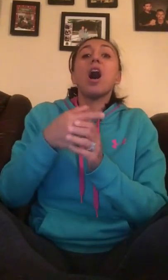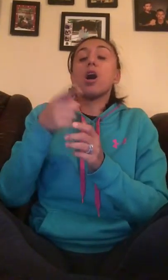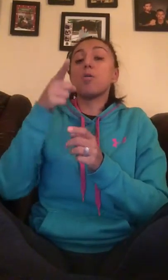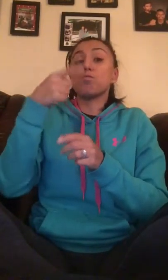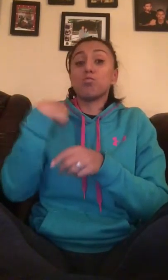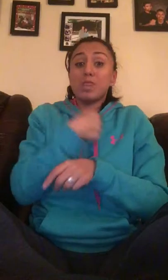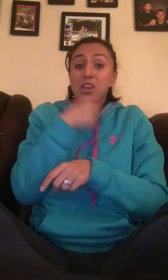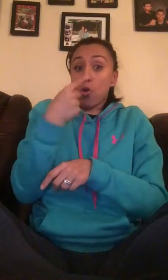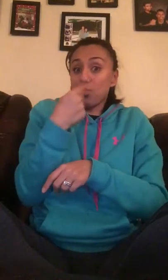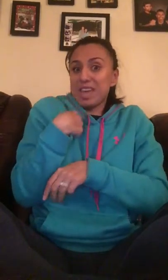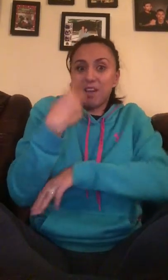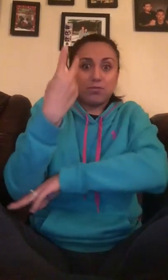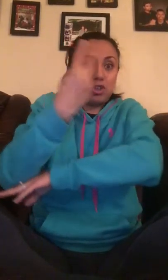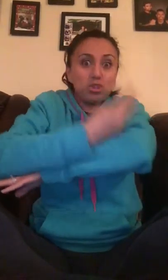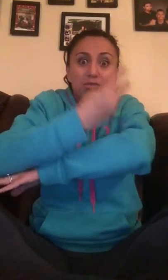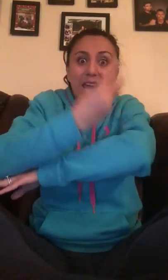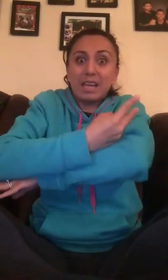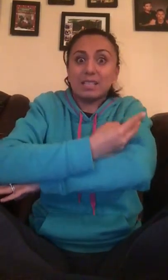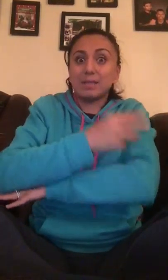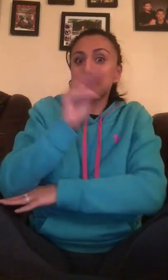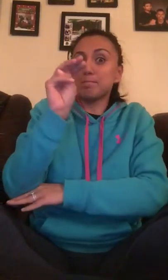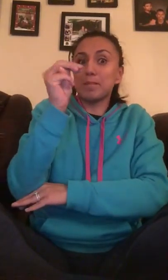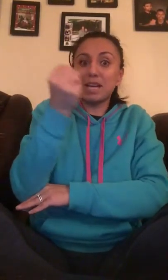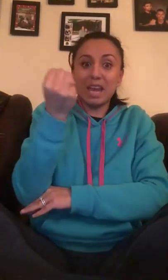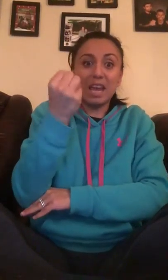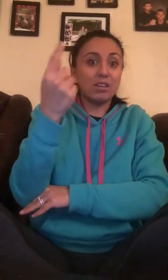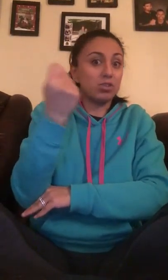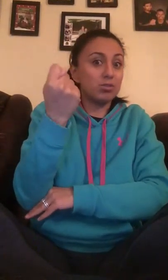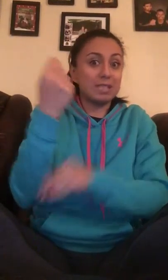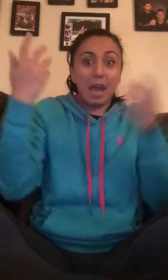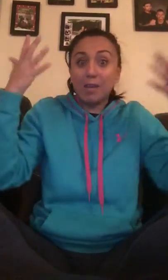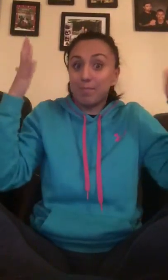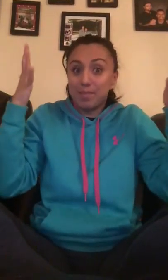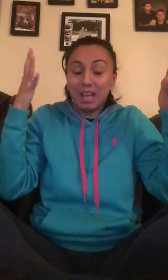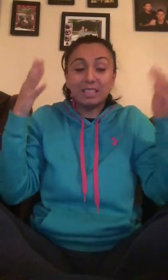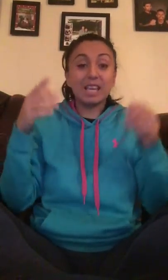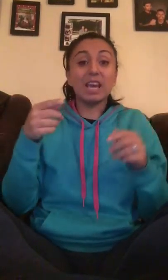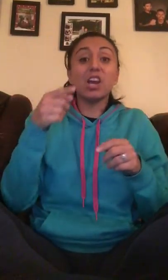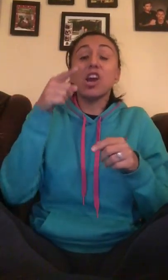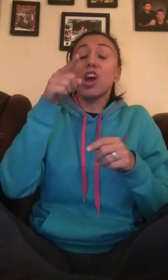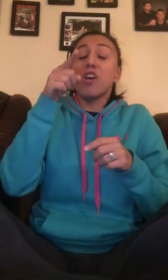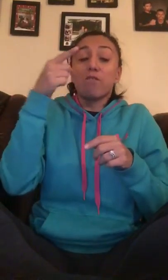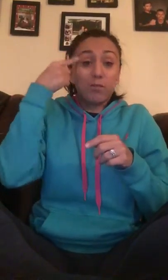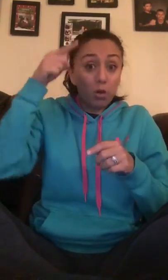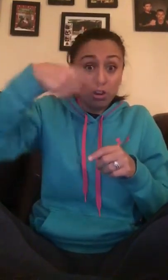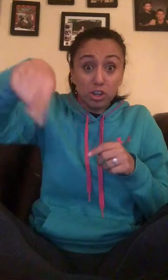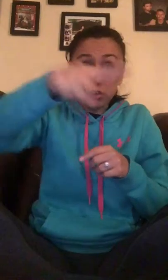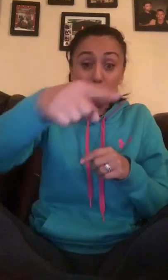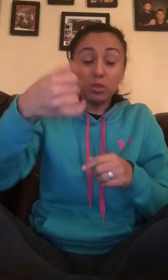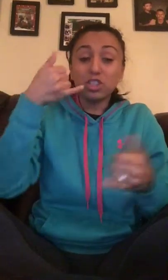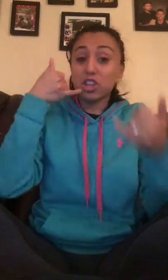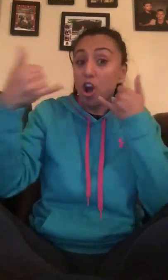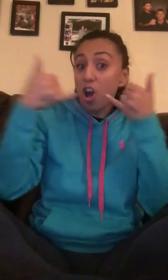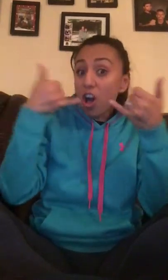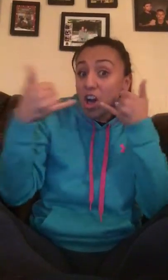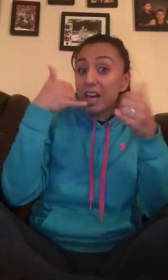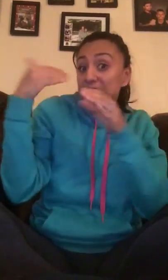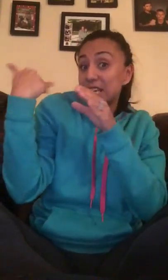We only have two days, Monday and Tuesday. That's it. For you to call and